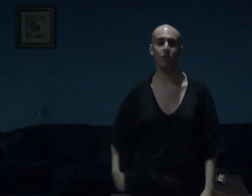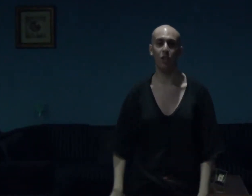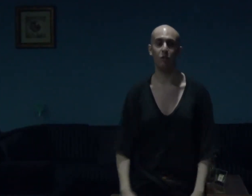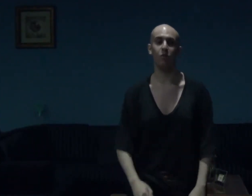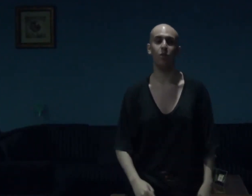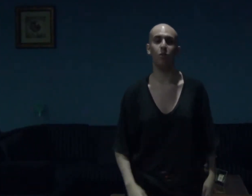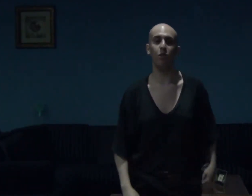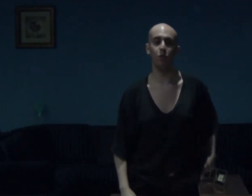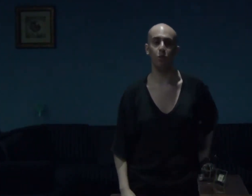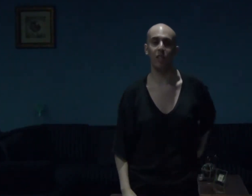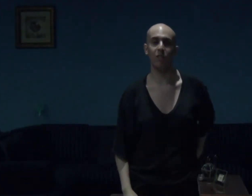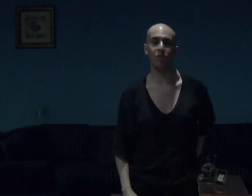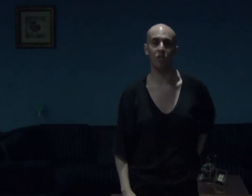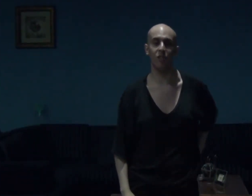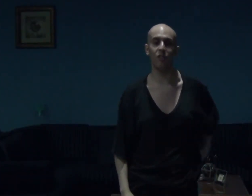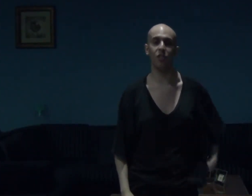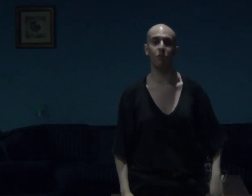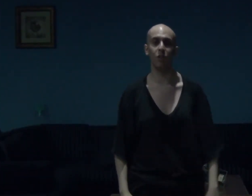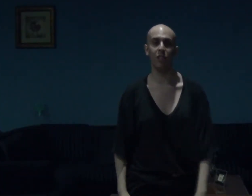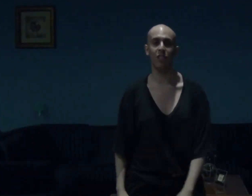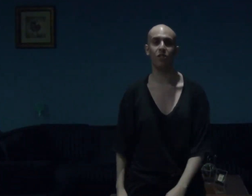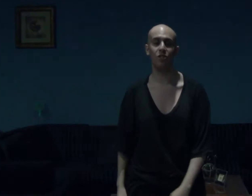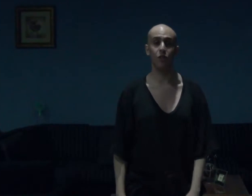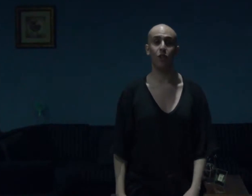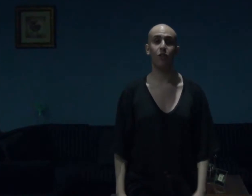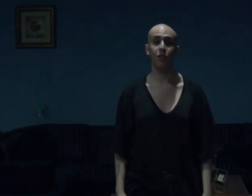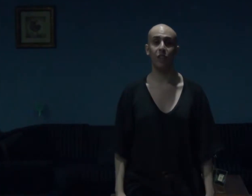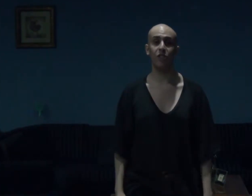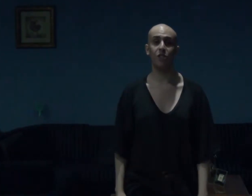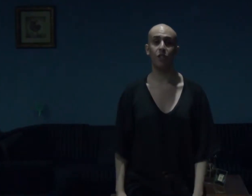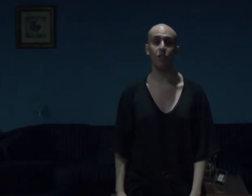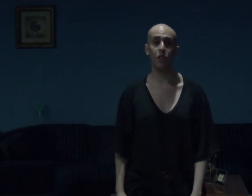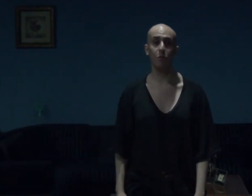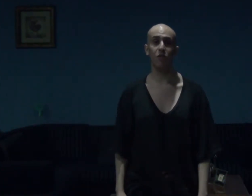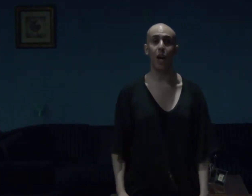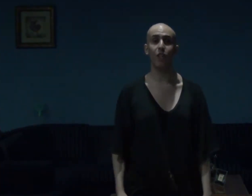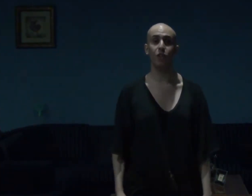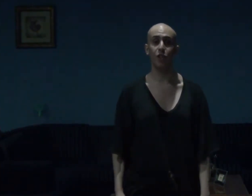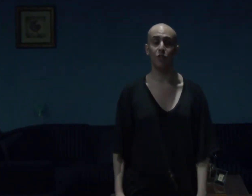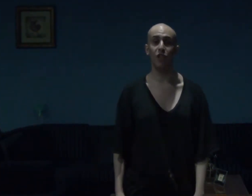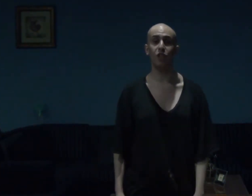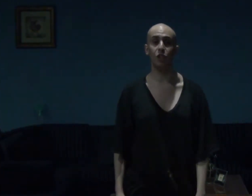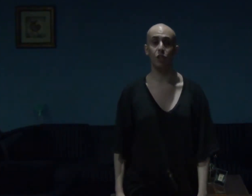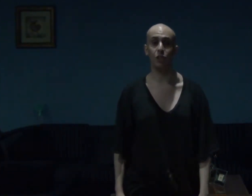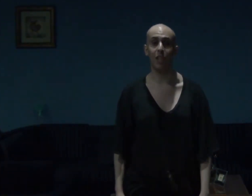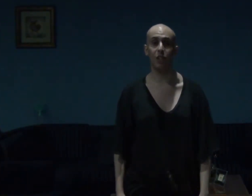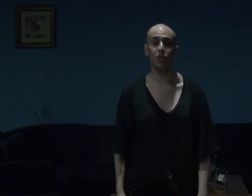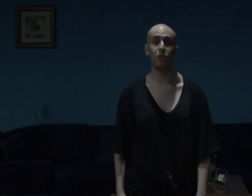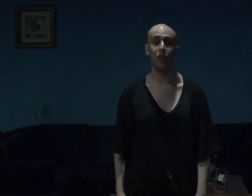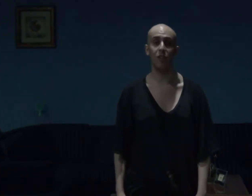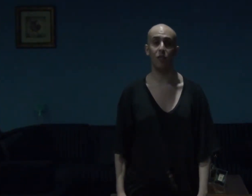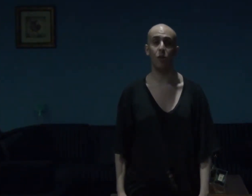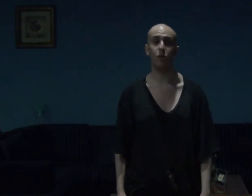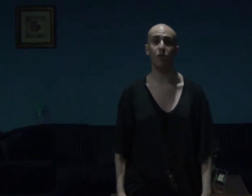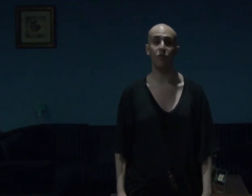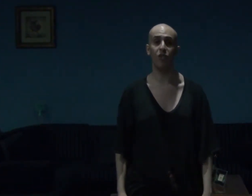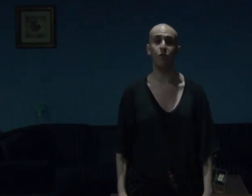and review the 2017 release, dark fantasy themed action adventure slash survival horror video